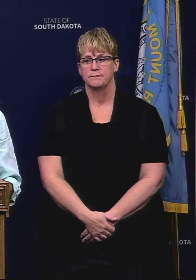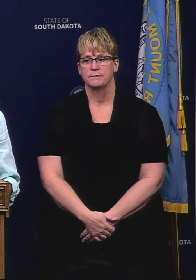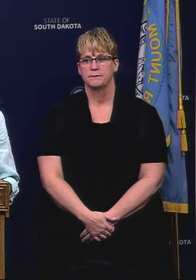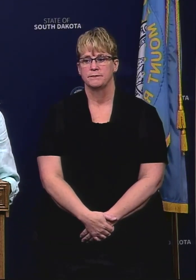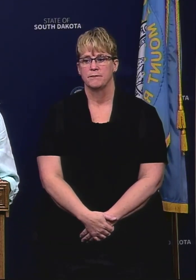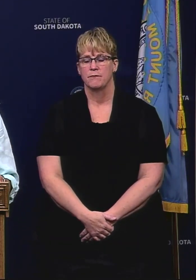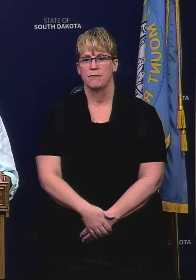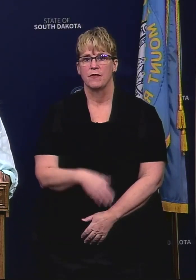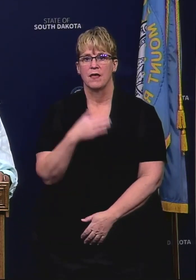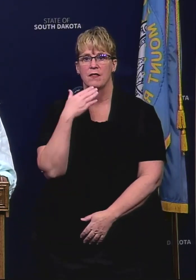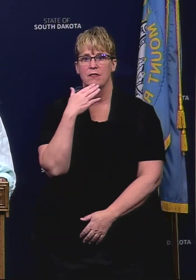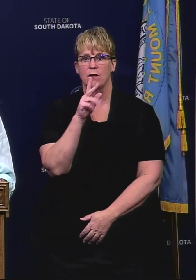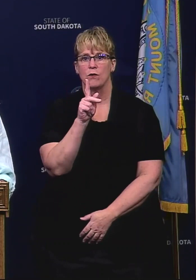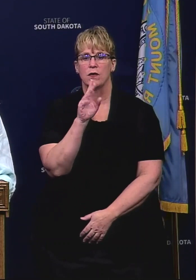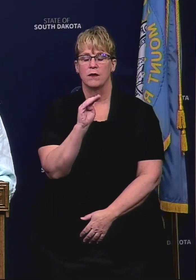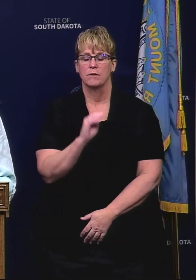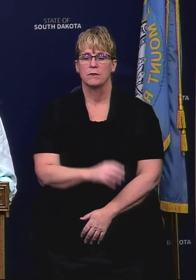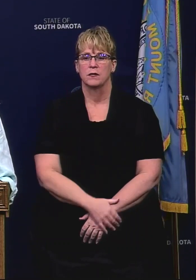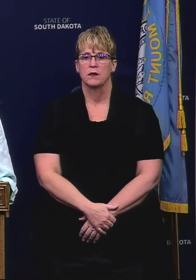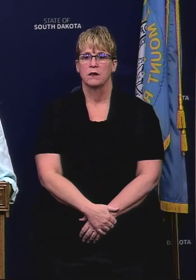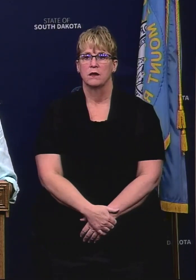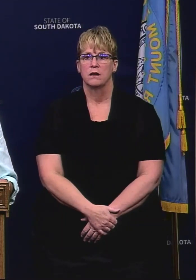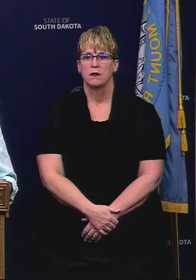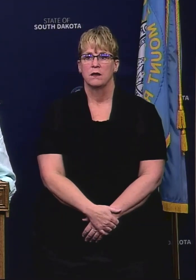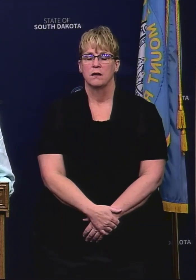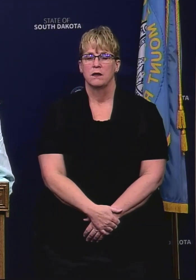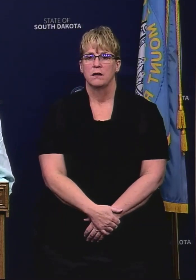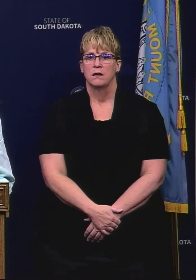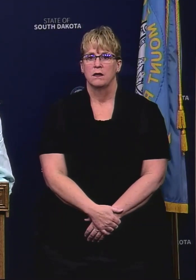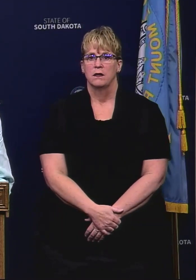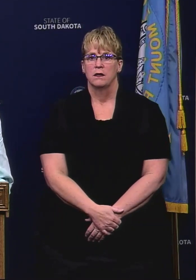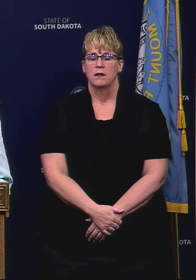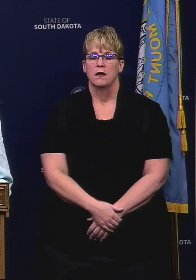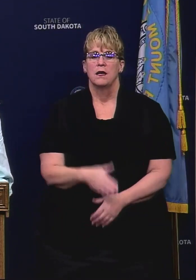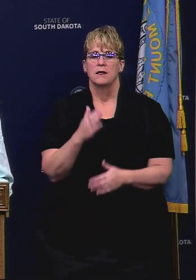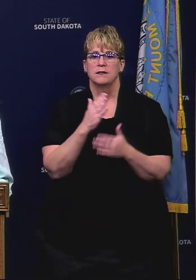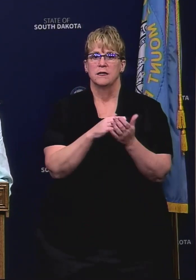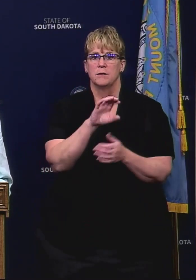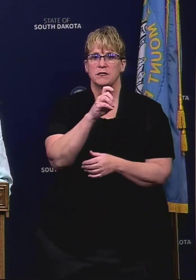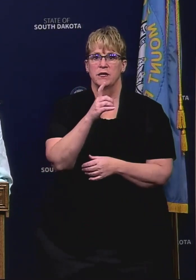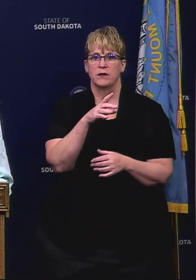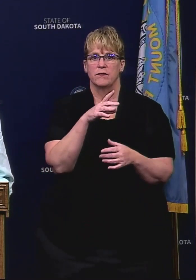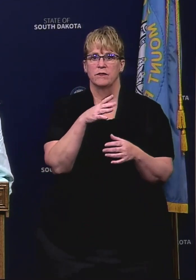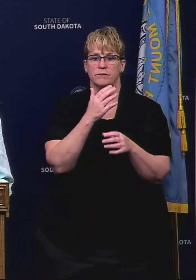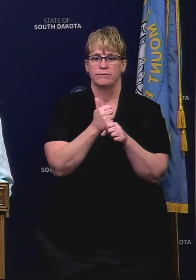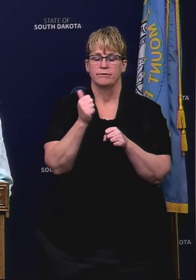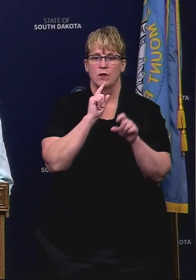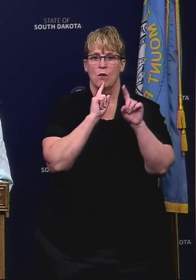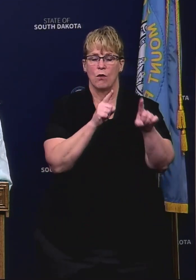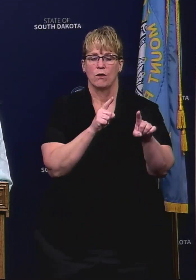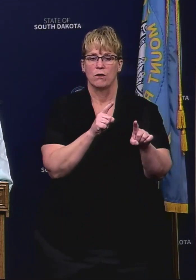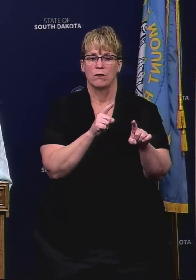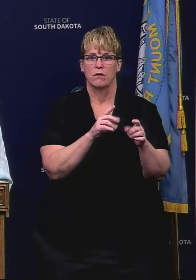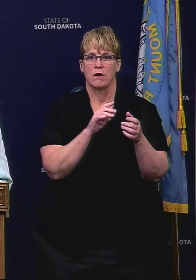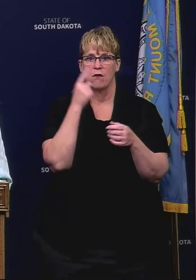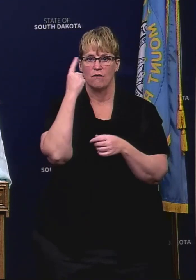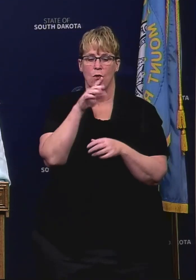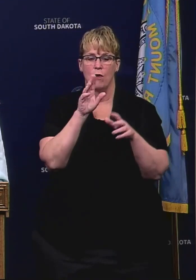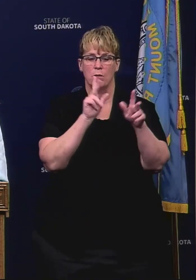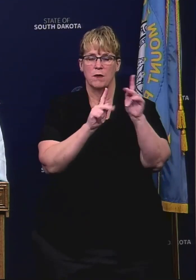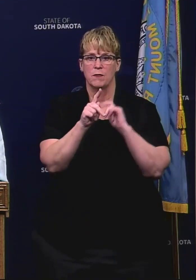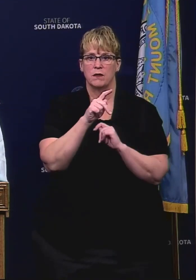Thank You Kim I appreciate that I also want to give you a quick update on a couple of executive orders the executive order regarding vulnerable